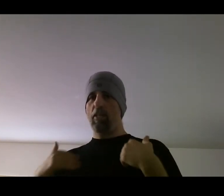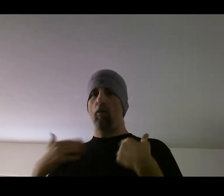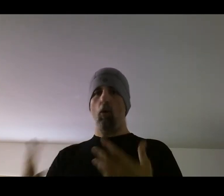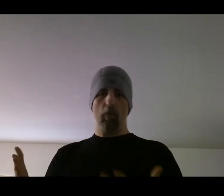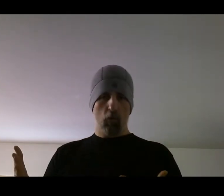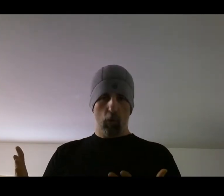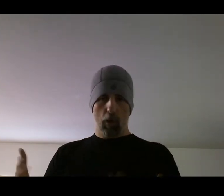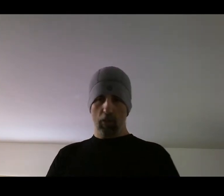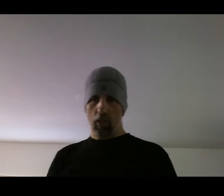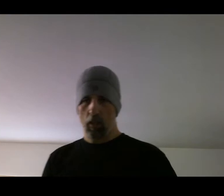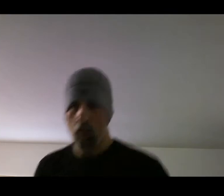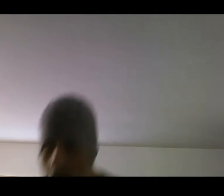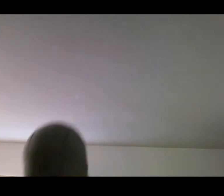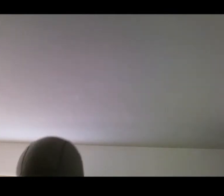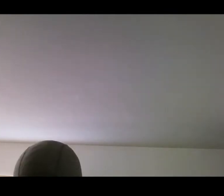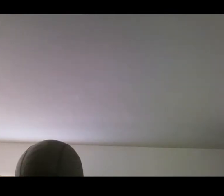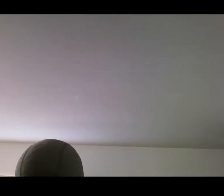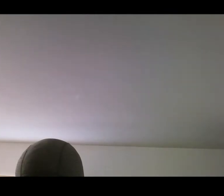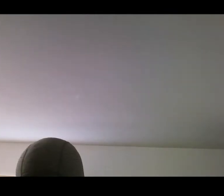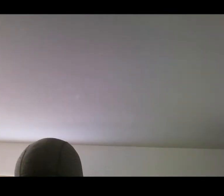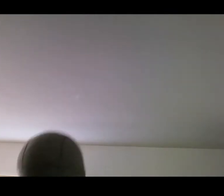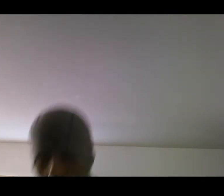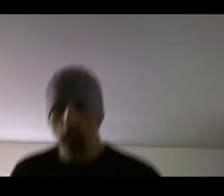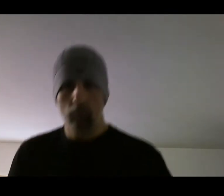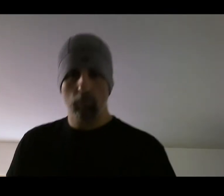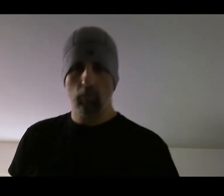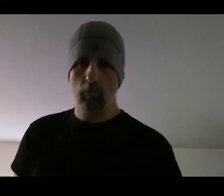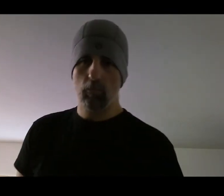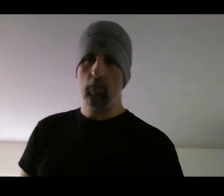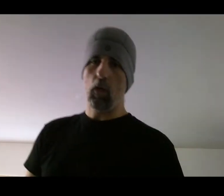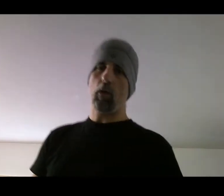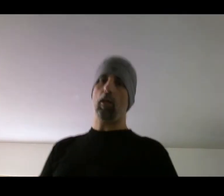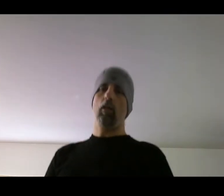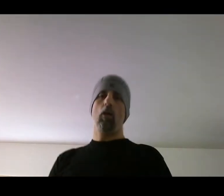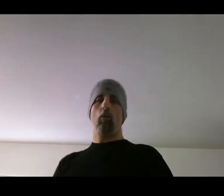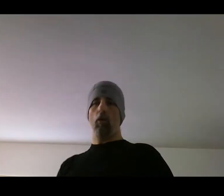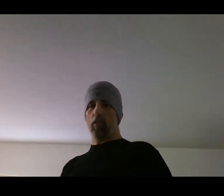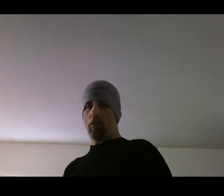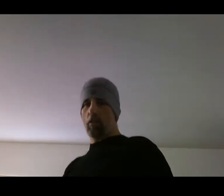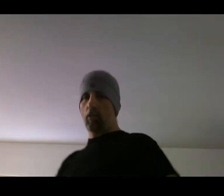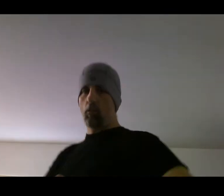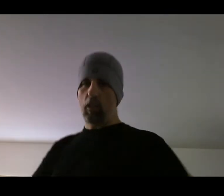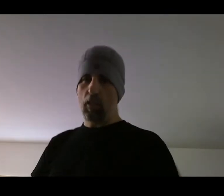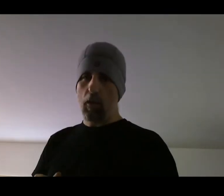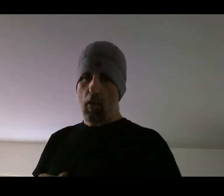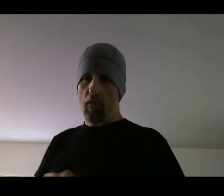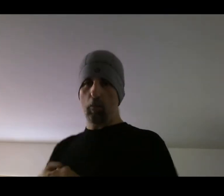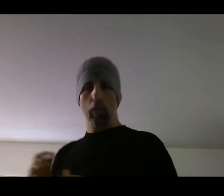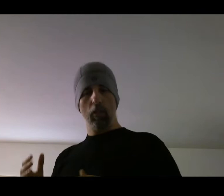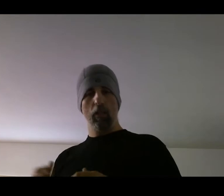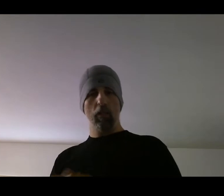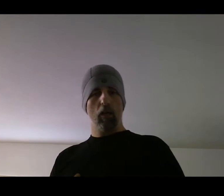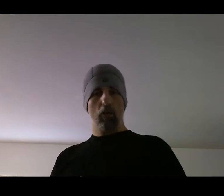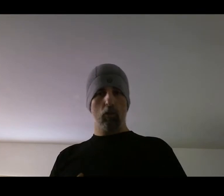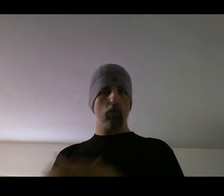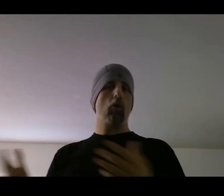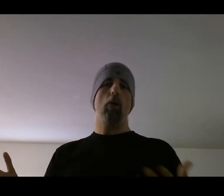now, going forward on the stick is actually going to bring you down. Okay? Whereas I think you need that ability to showboat,